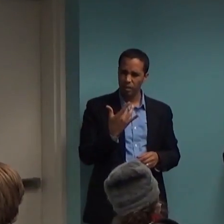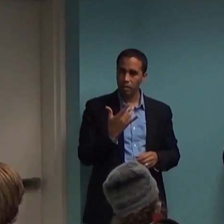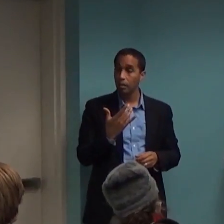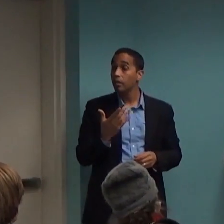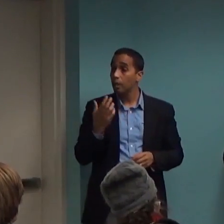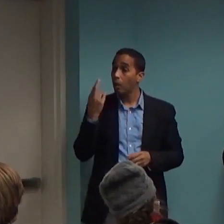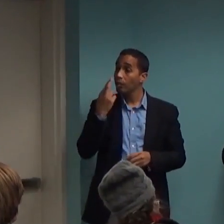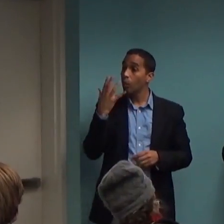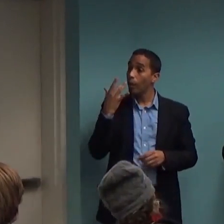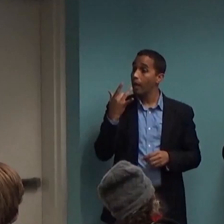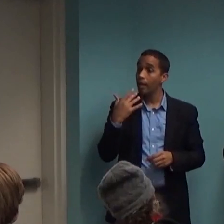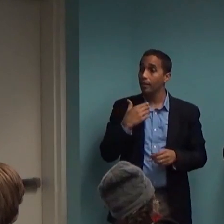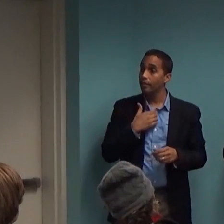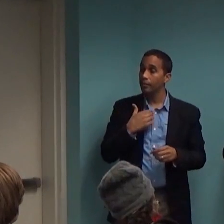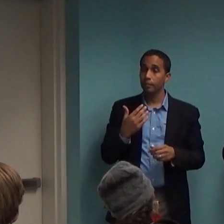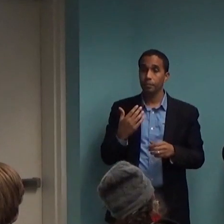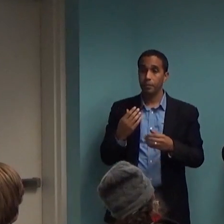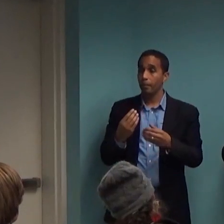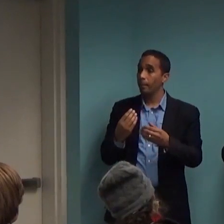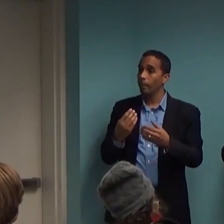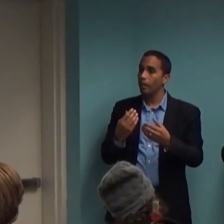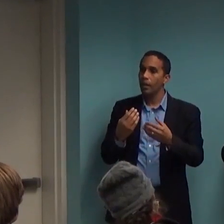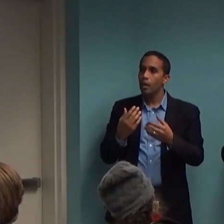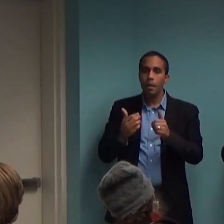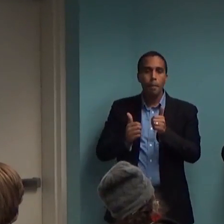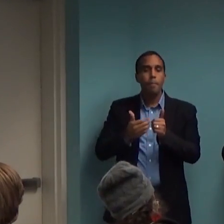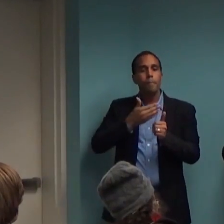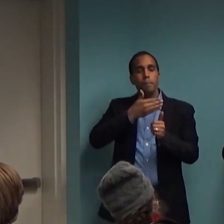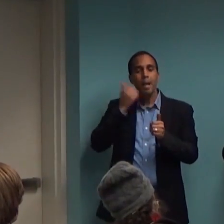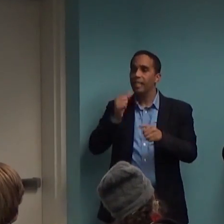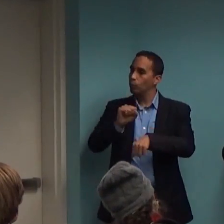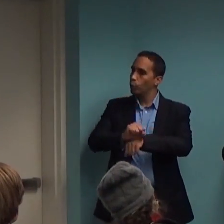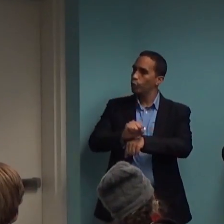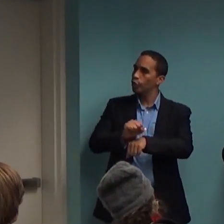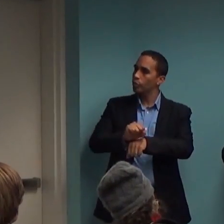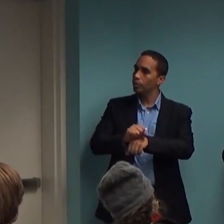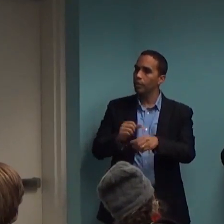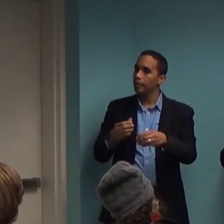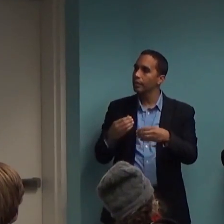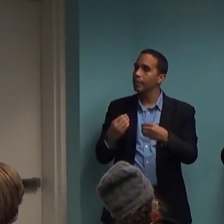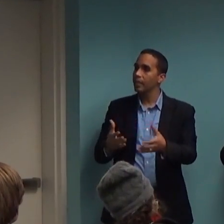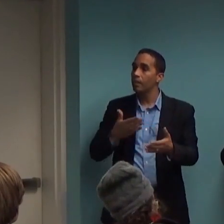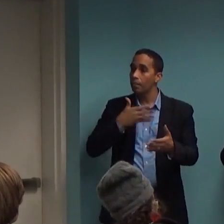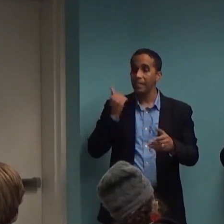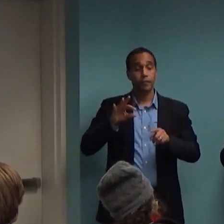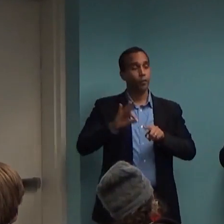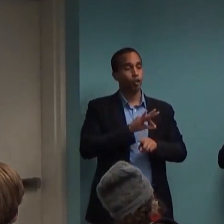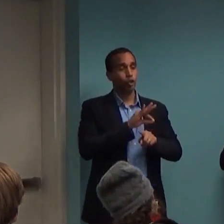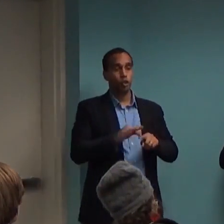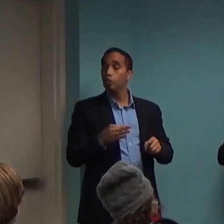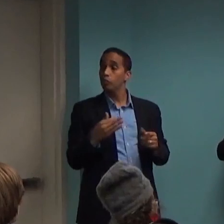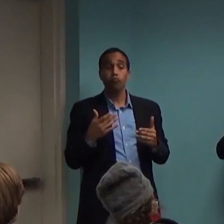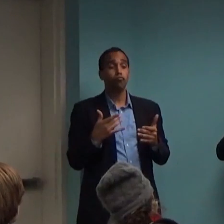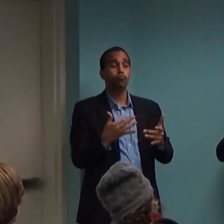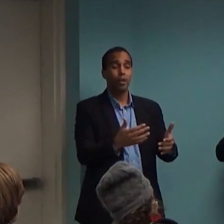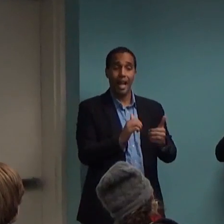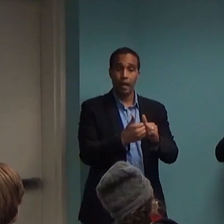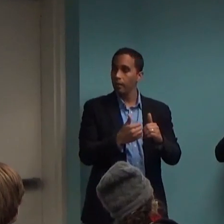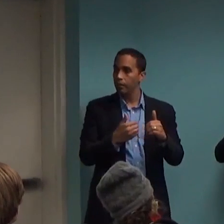want to see at what point do you get the most benefit behaviorally from the medication. So sometimes it's hard to know. And they'll go to a maximum dose and